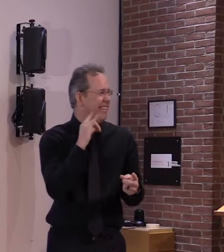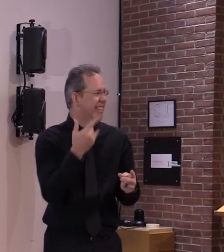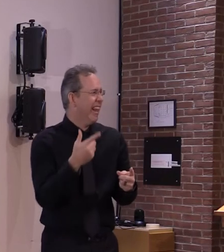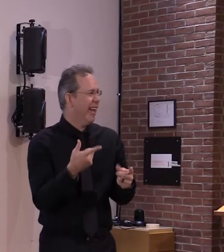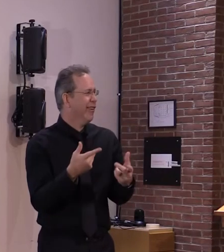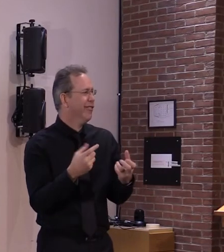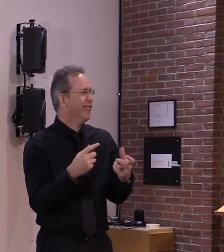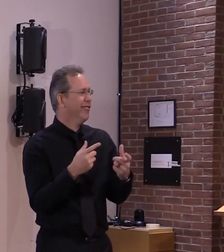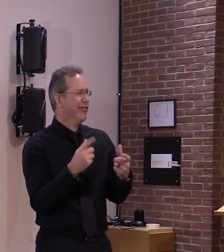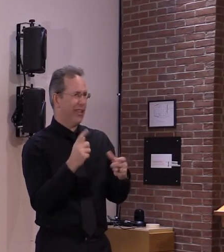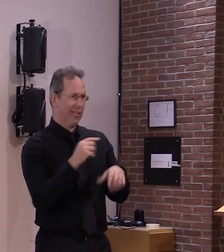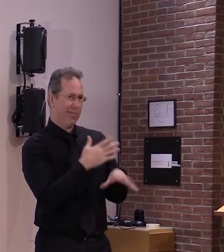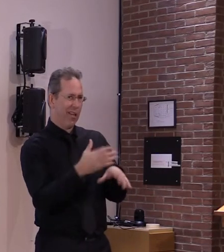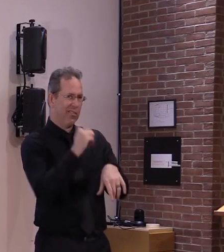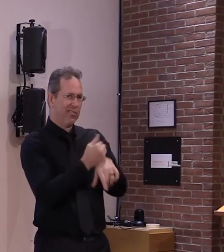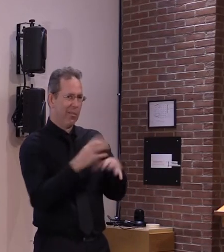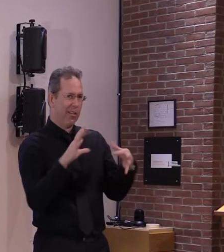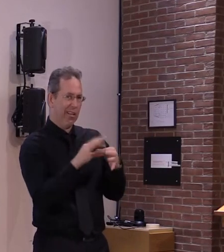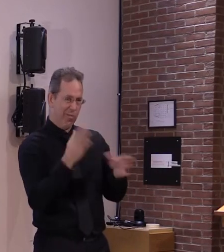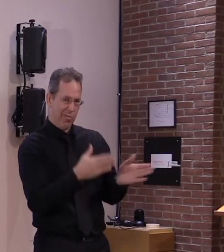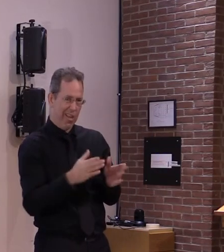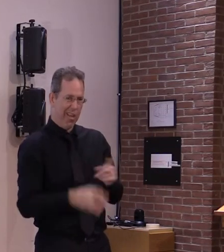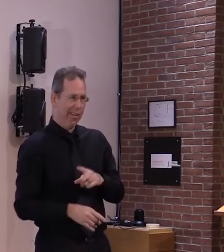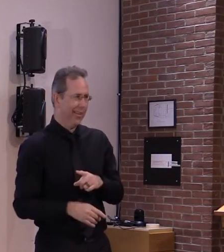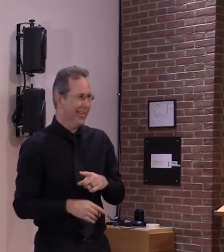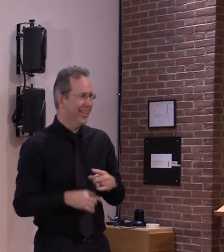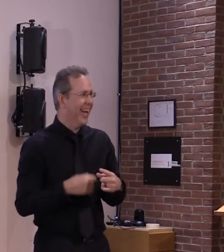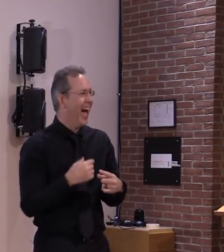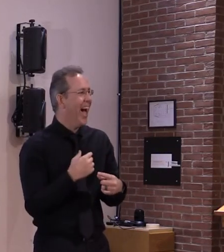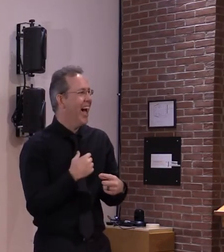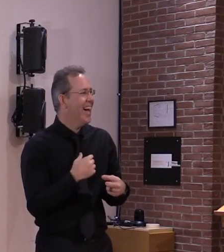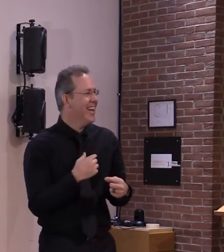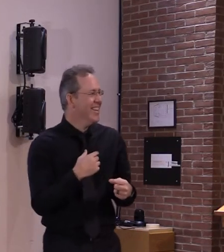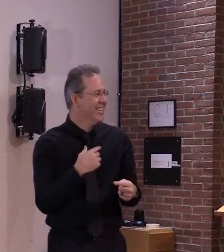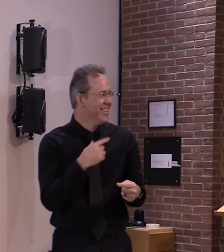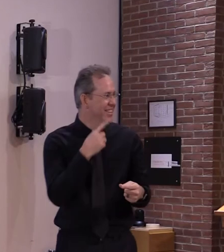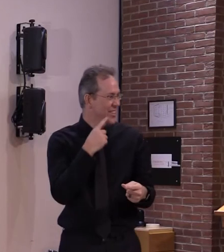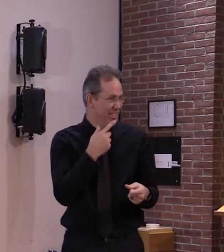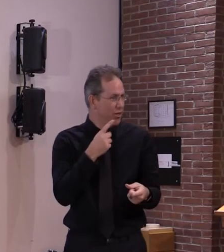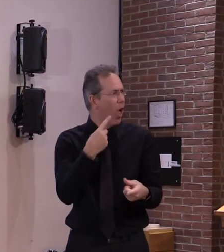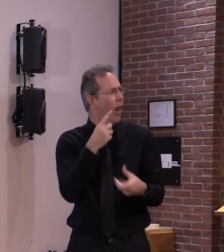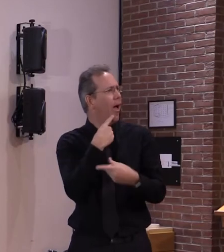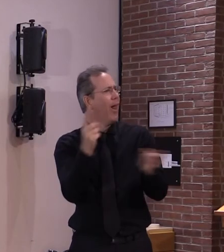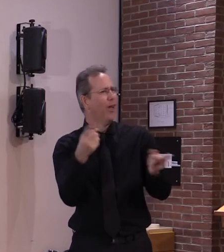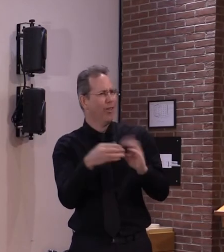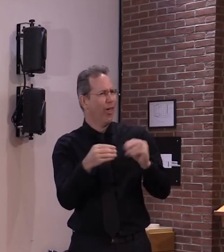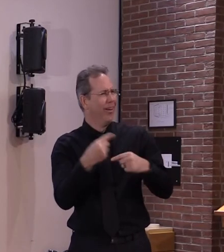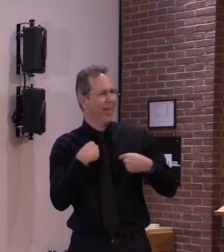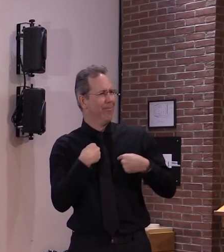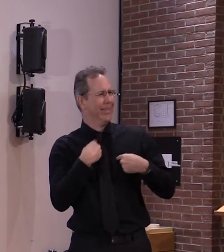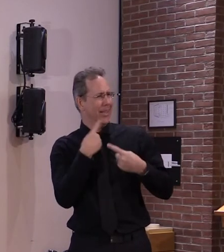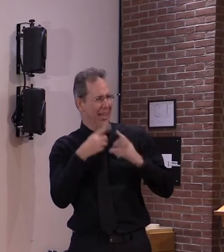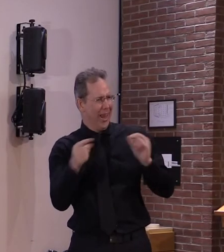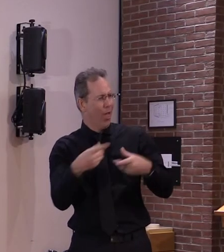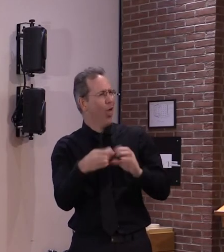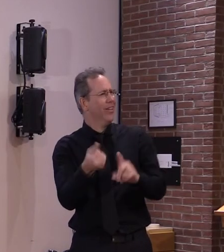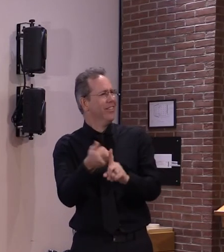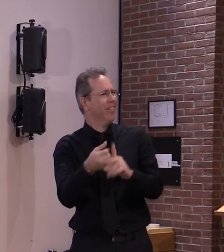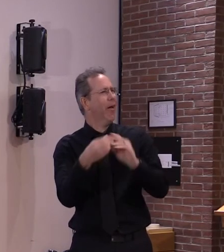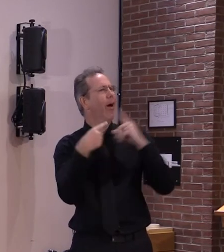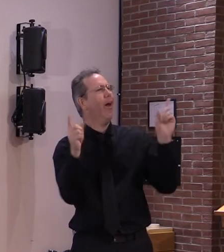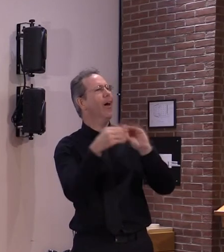the average person to uh to see because uh it looks like there's a whole bunch of stuff here that